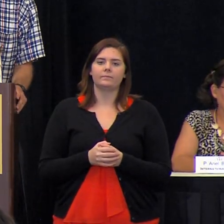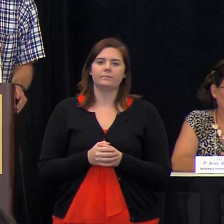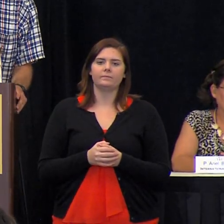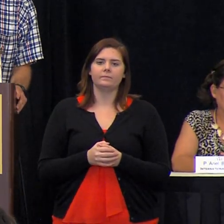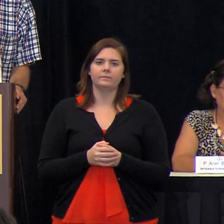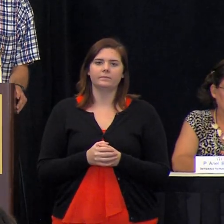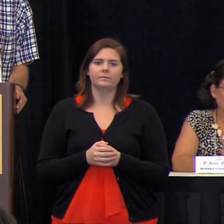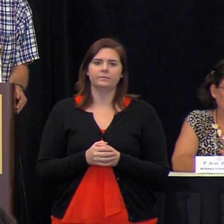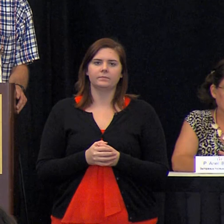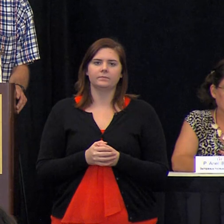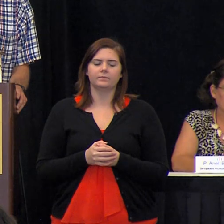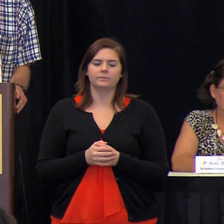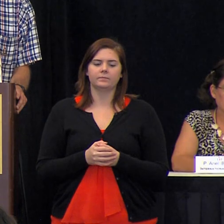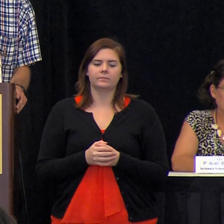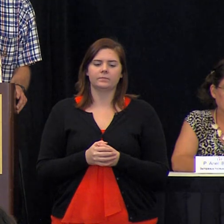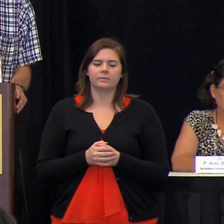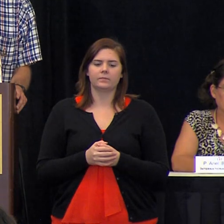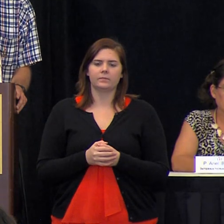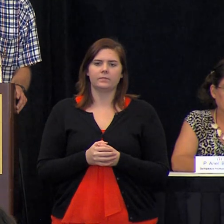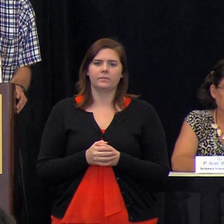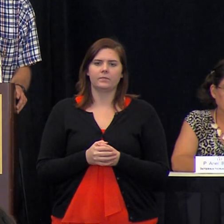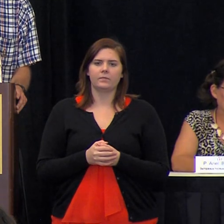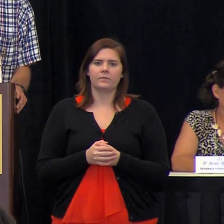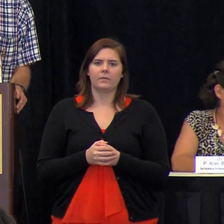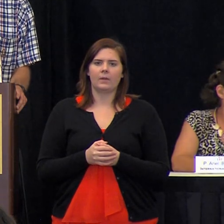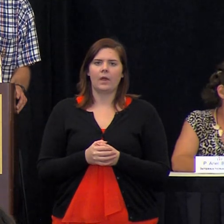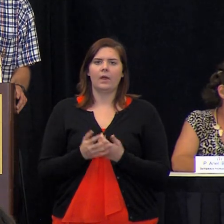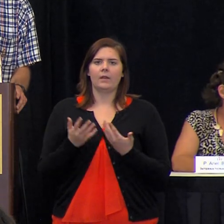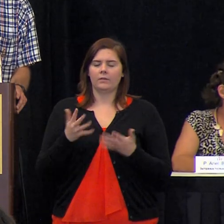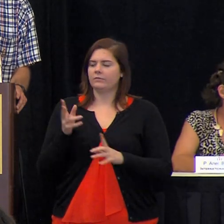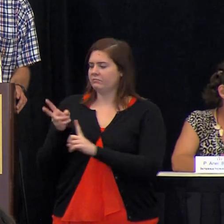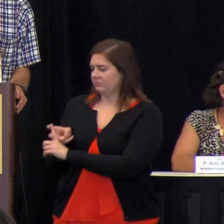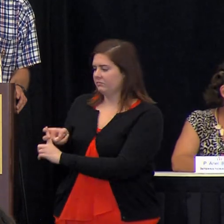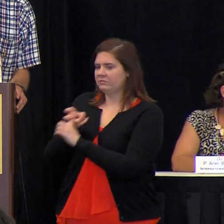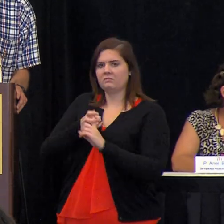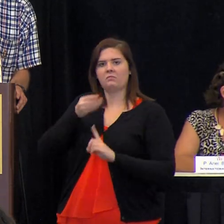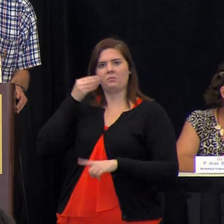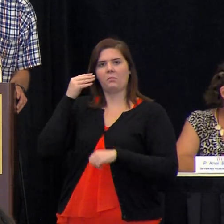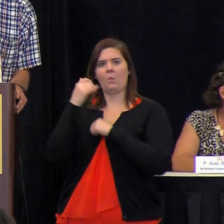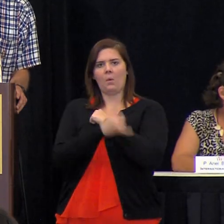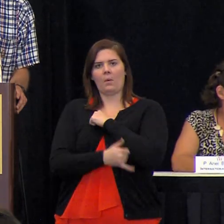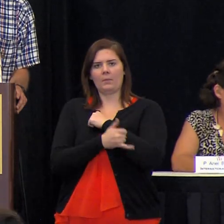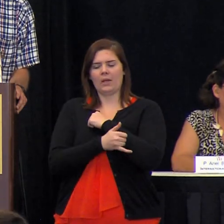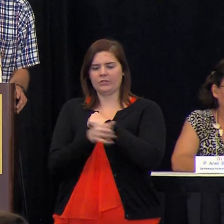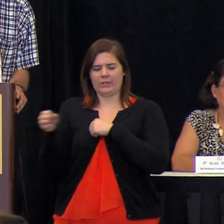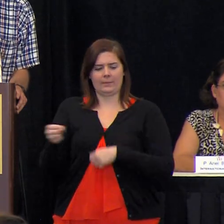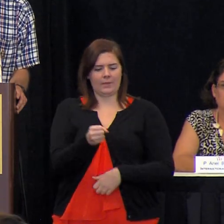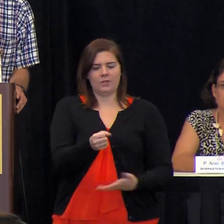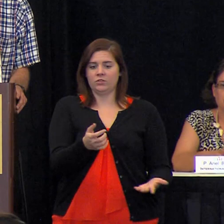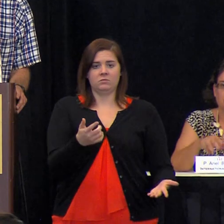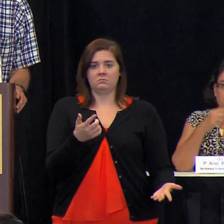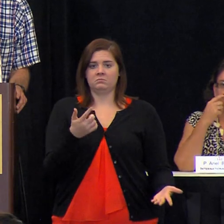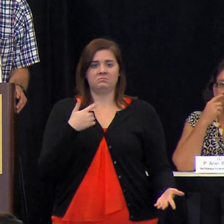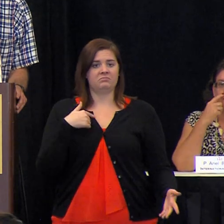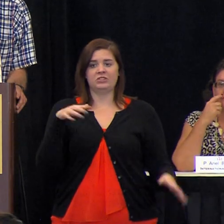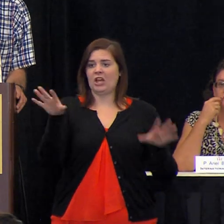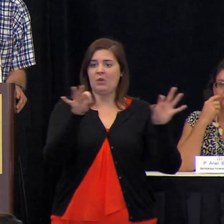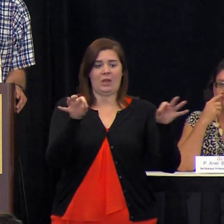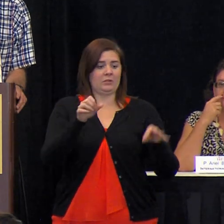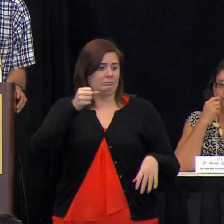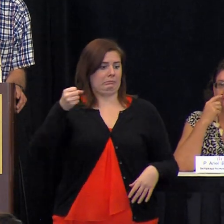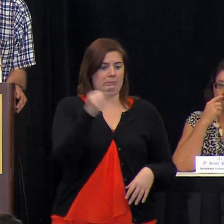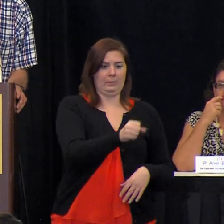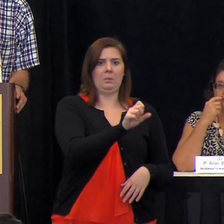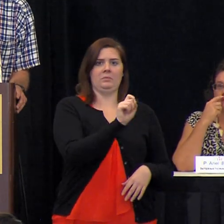because you know they've been removed from their home country and placed sometimes at random in st louis they don't